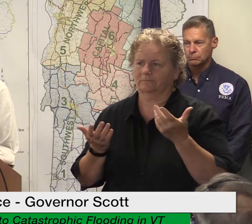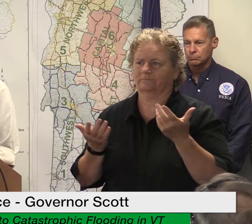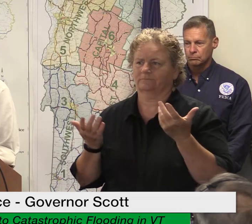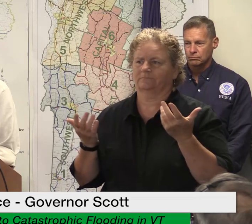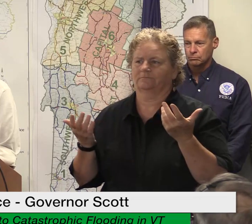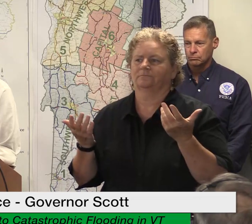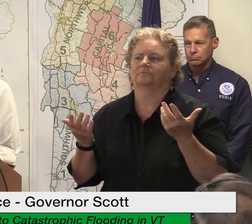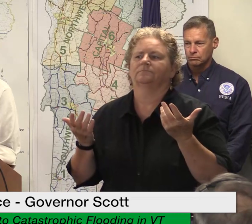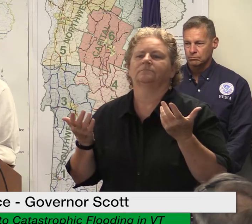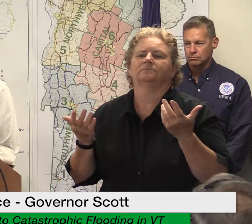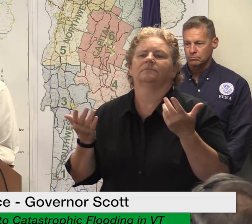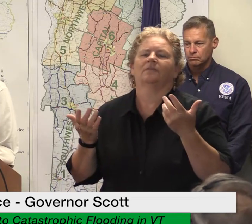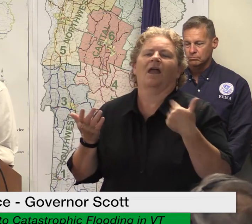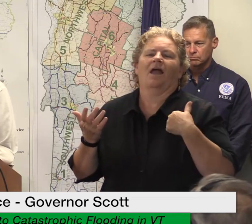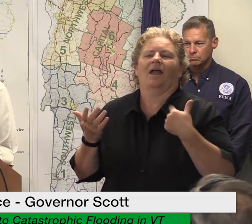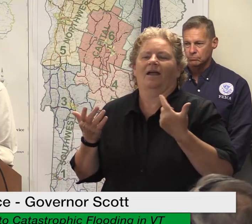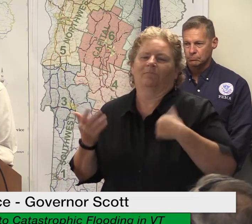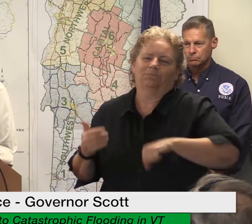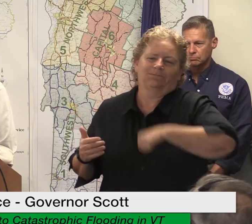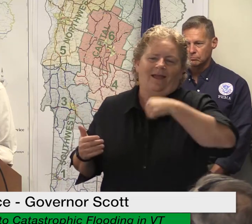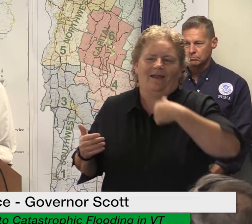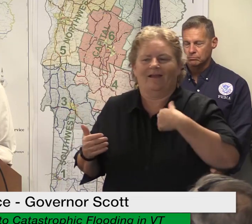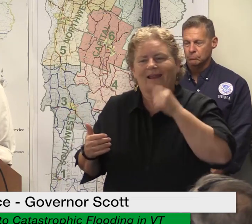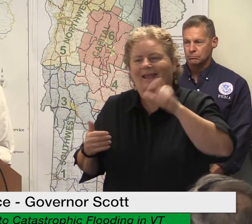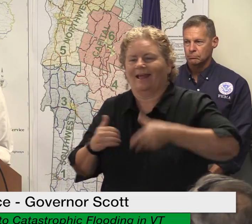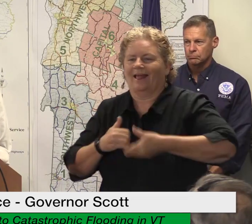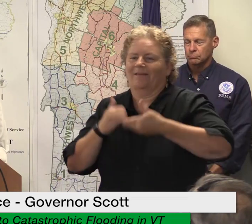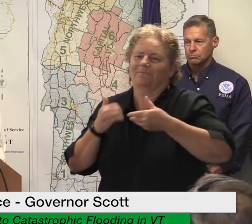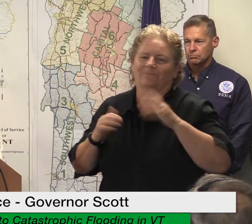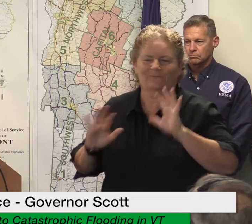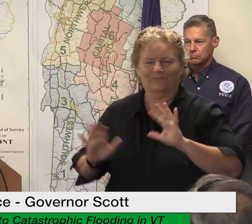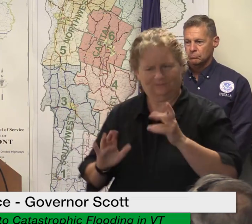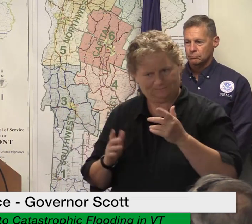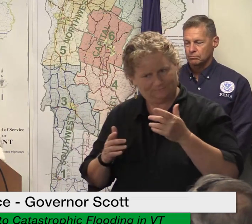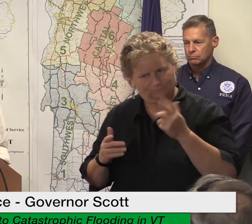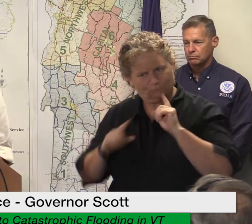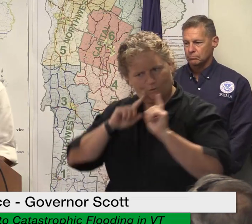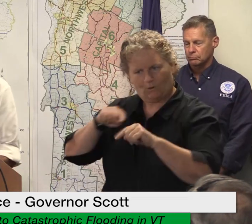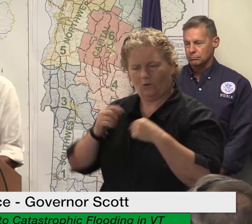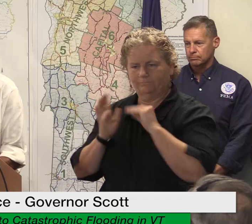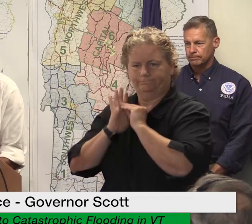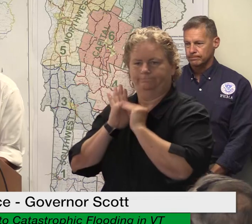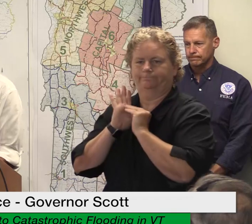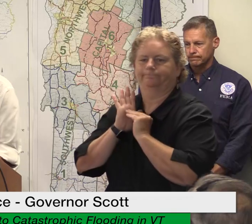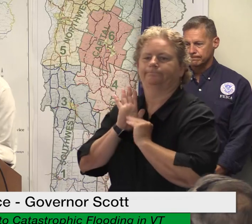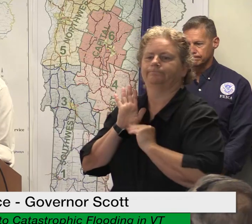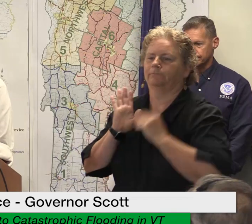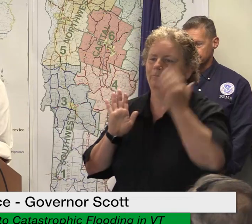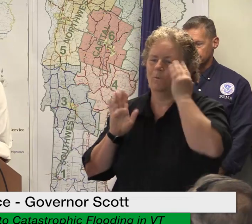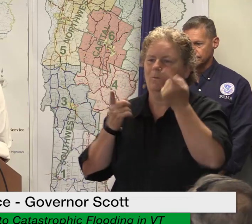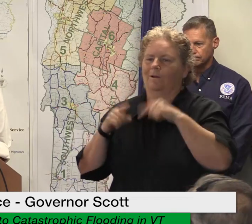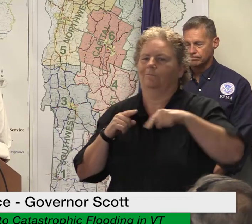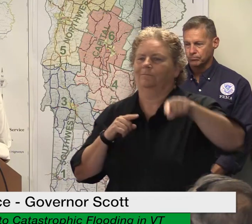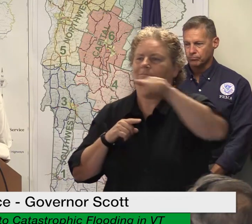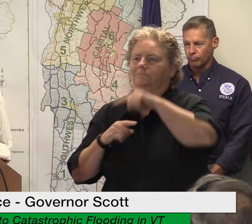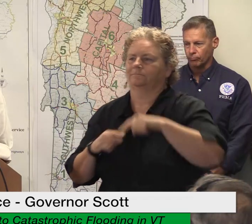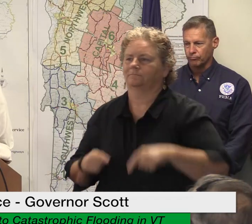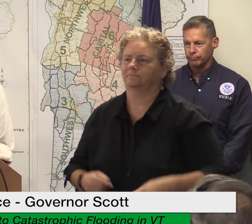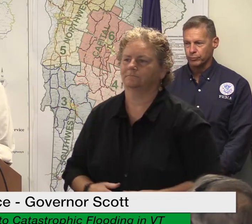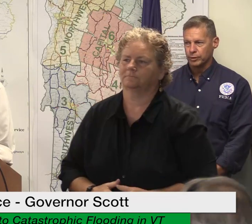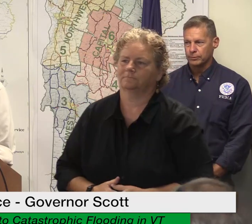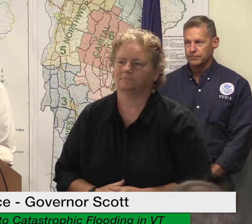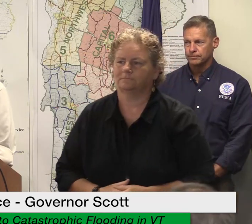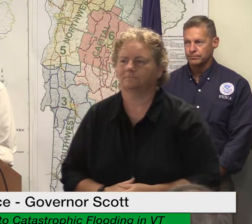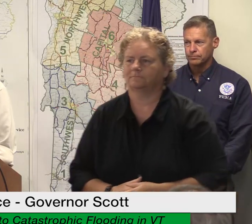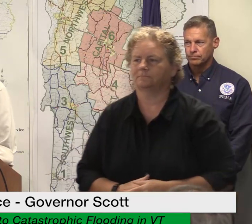it I've heard that a lot from Vermonters over the last week but in order for a county to receive an individual